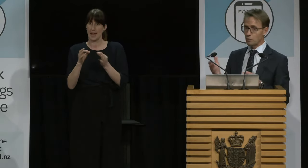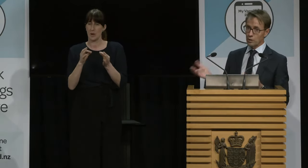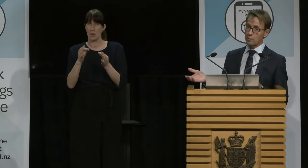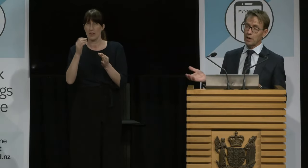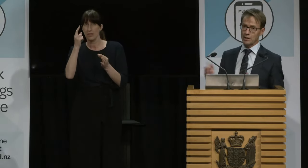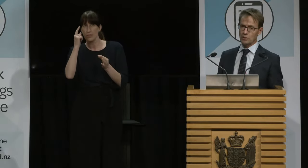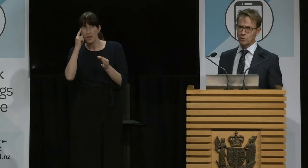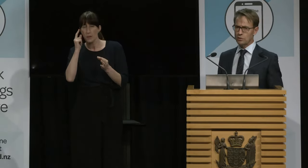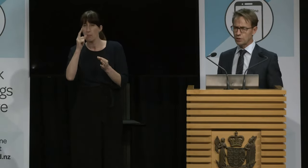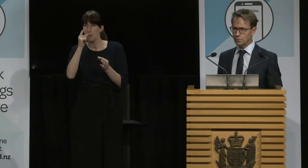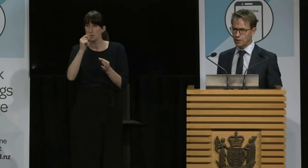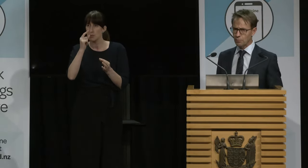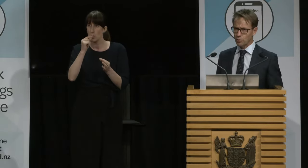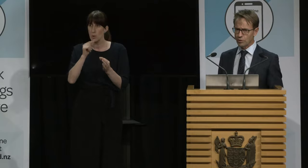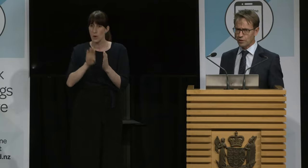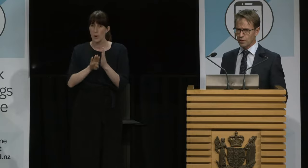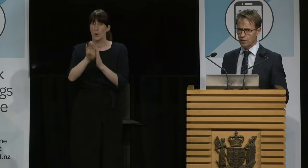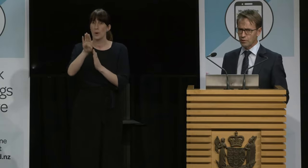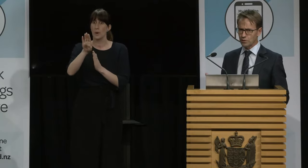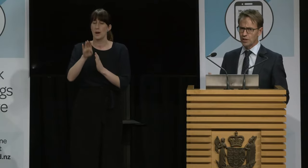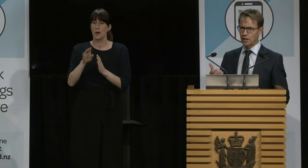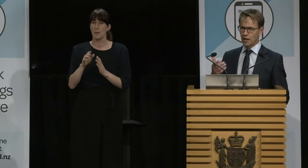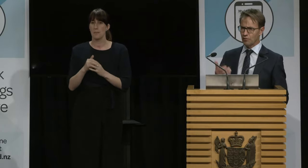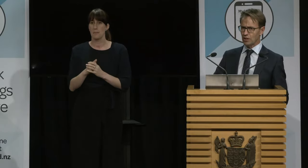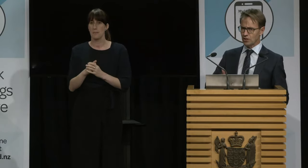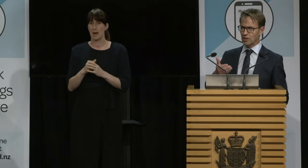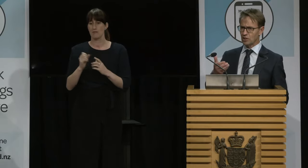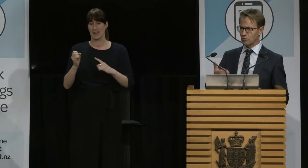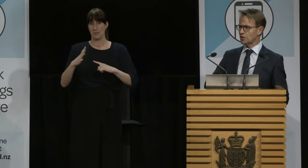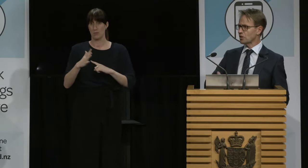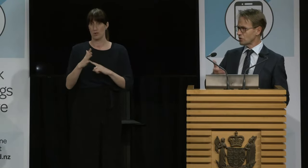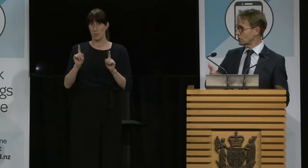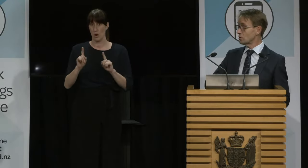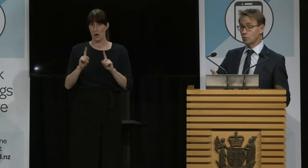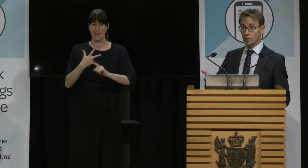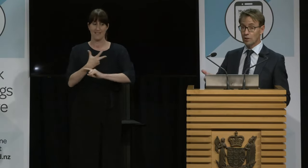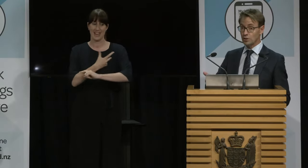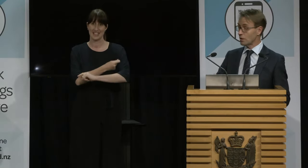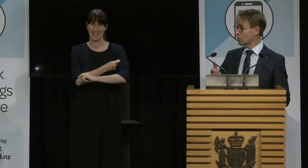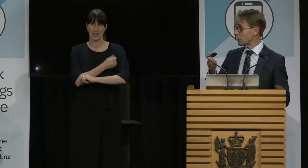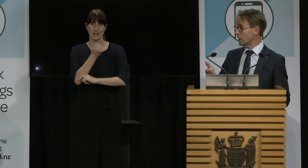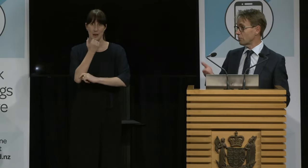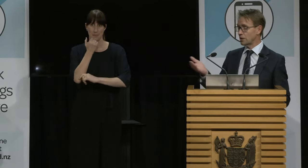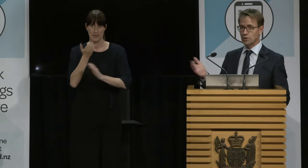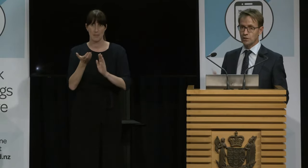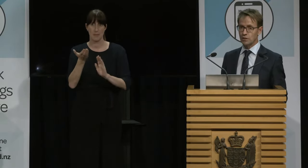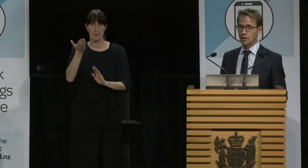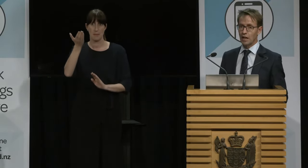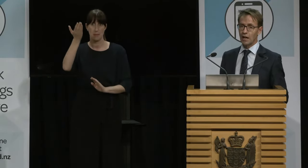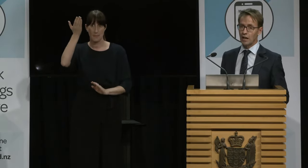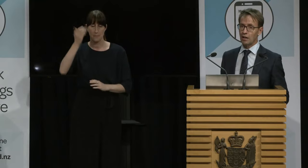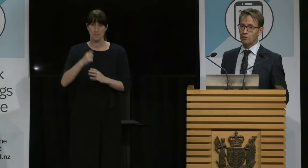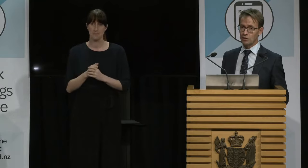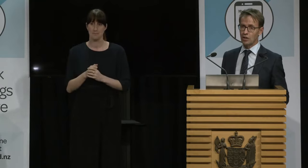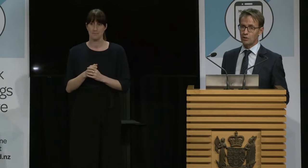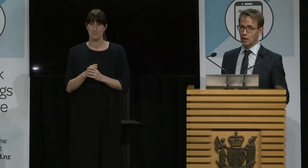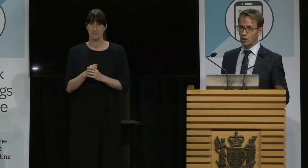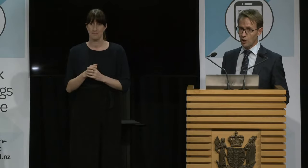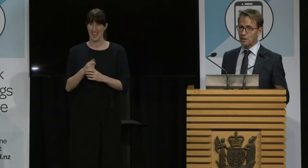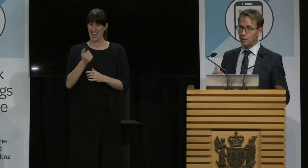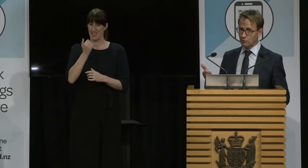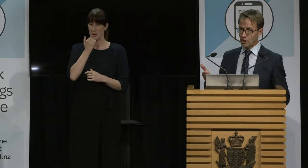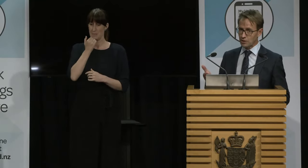where we might get surges. But the important thing here is our vaccination rates continue to increase and we're now at rates that are